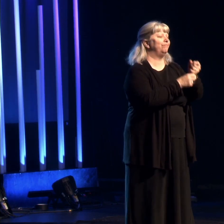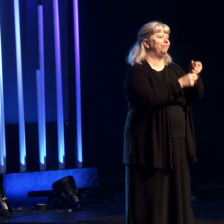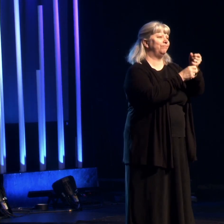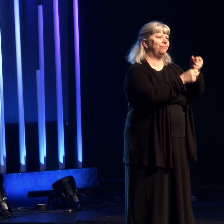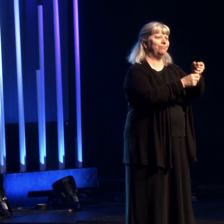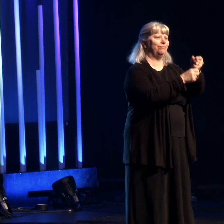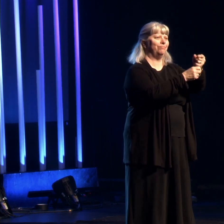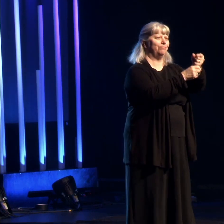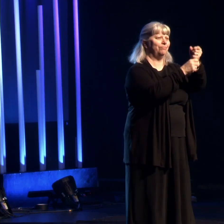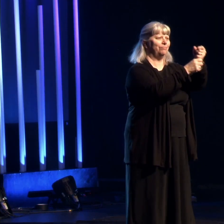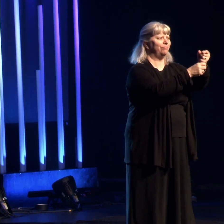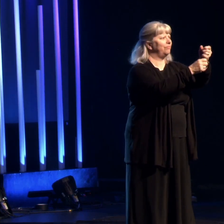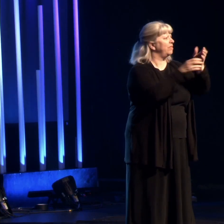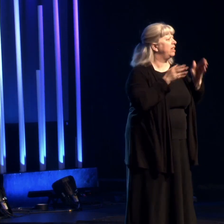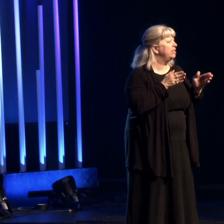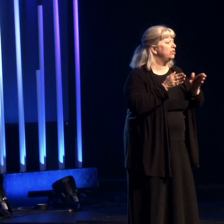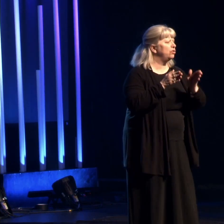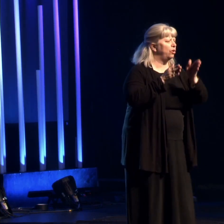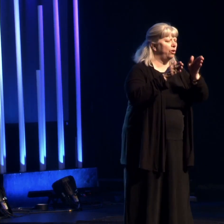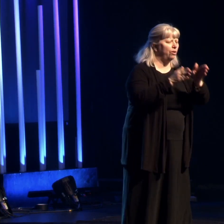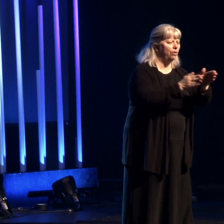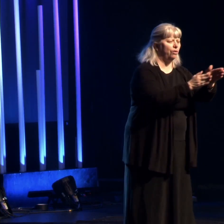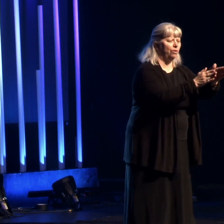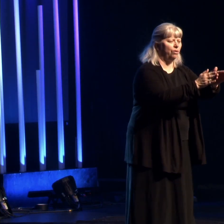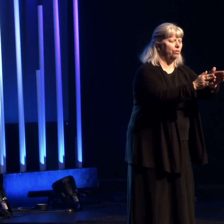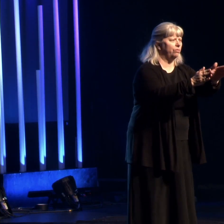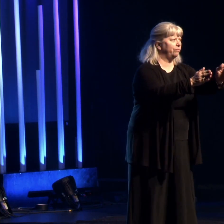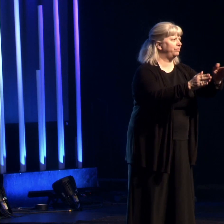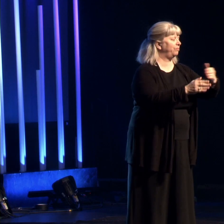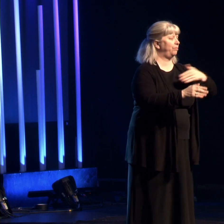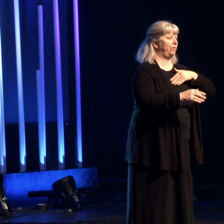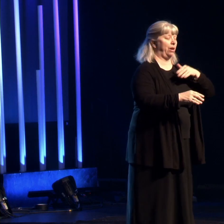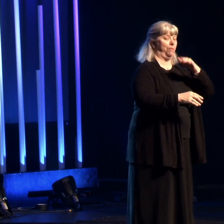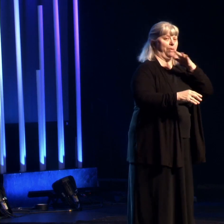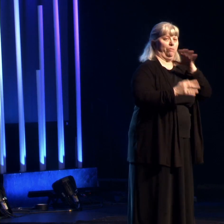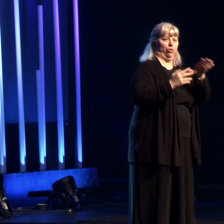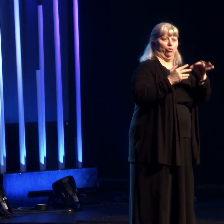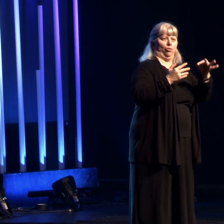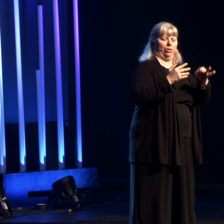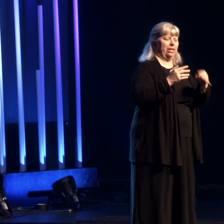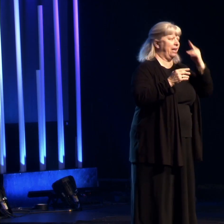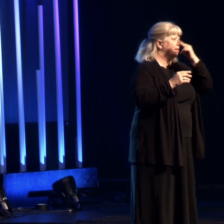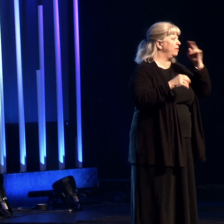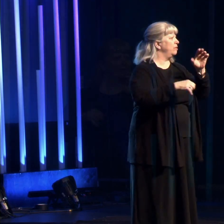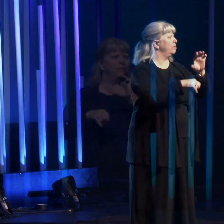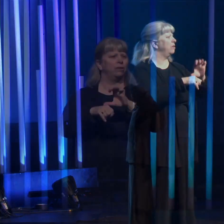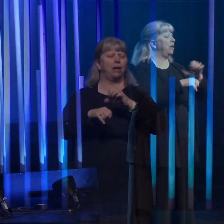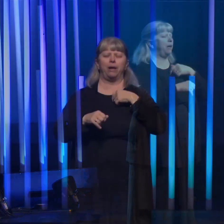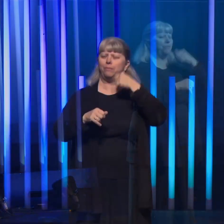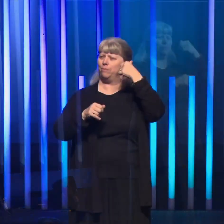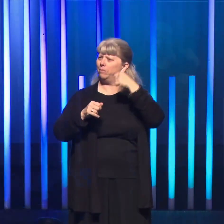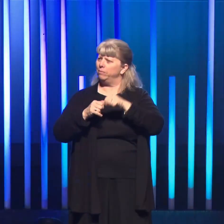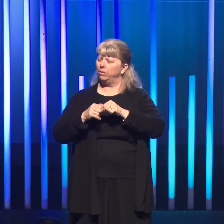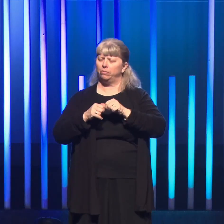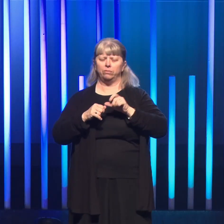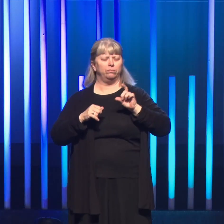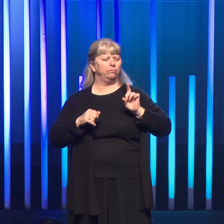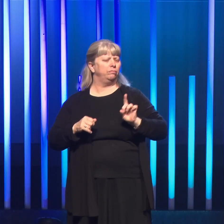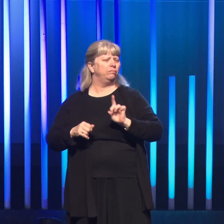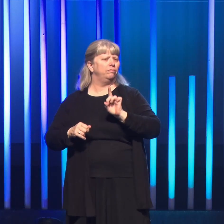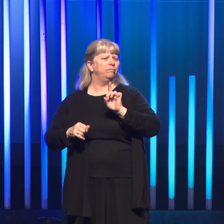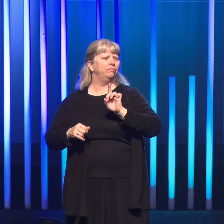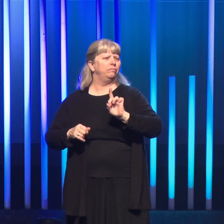down this long aisle in the Catholic church my mom had chosen for me. And I remember walking with so much